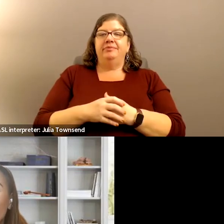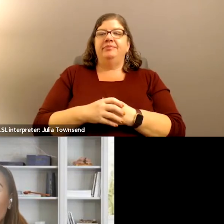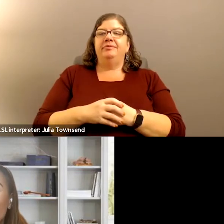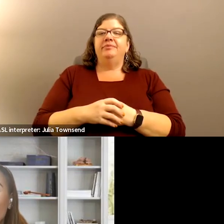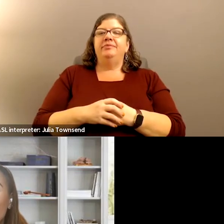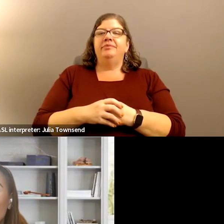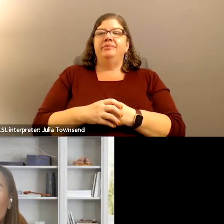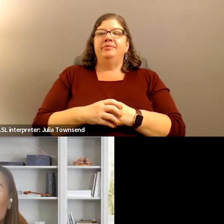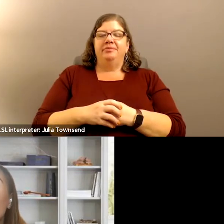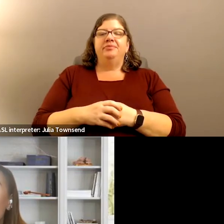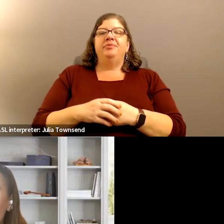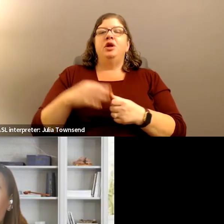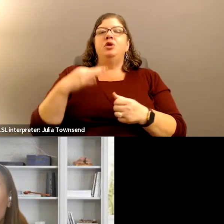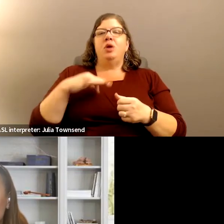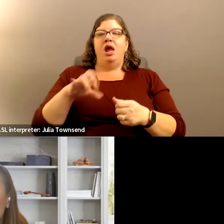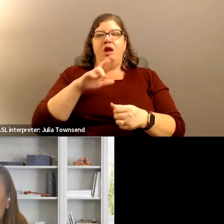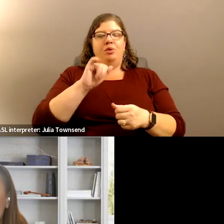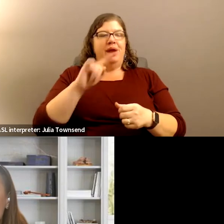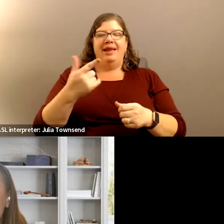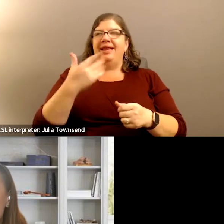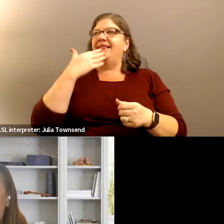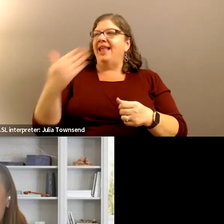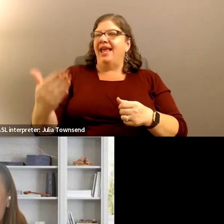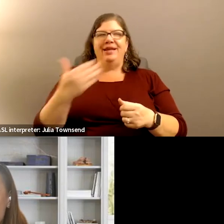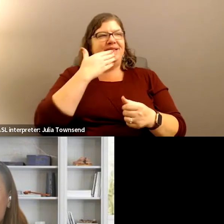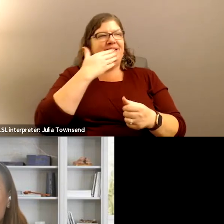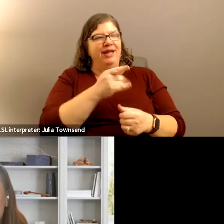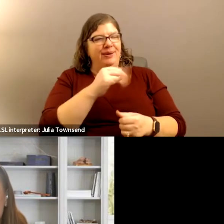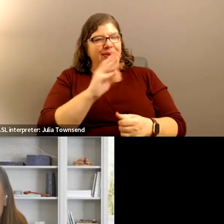Credit rating. Thank you, Kim.